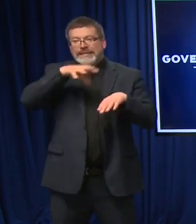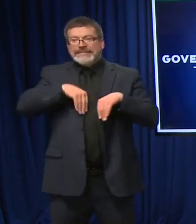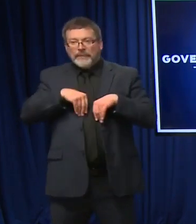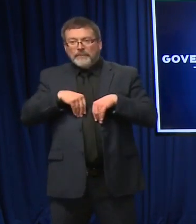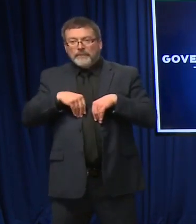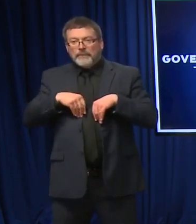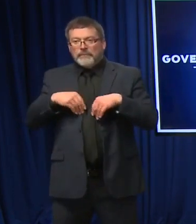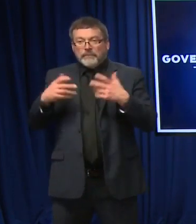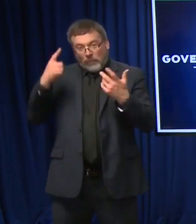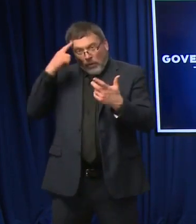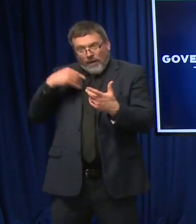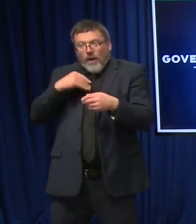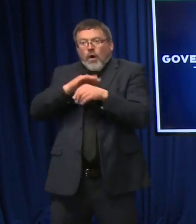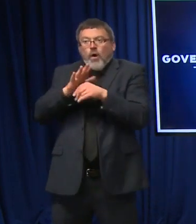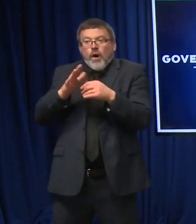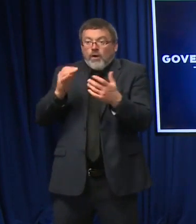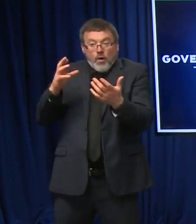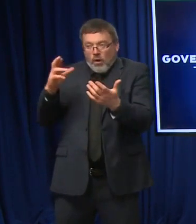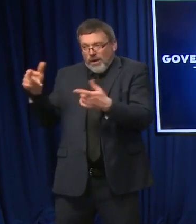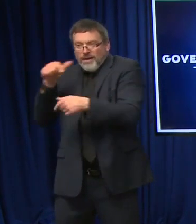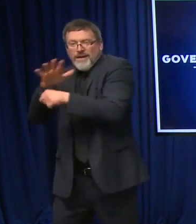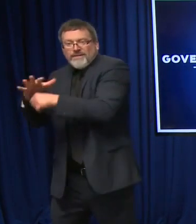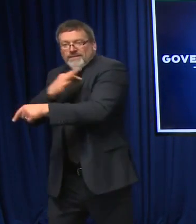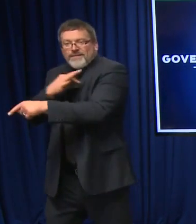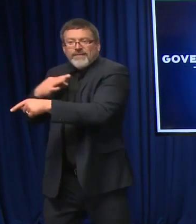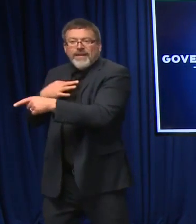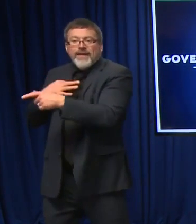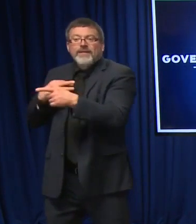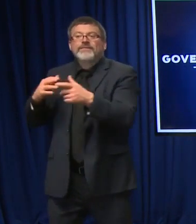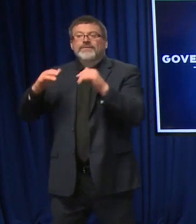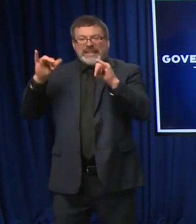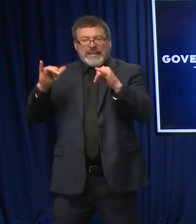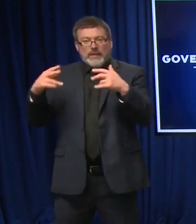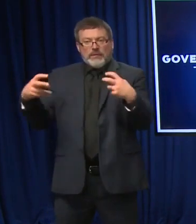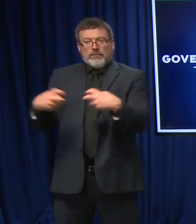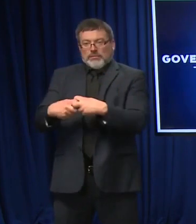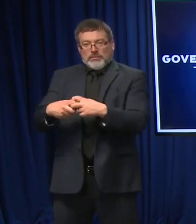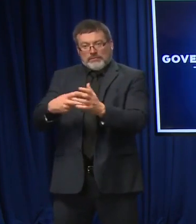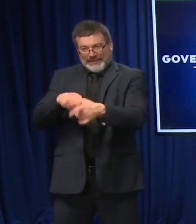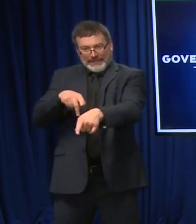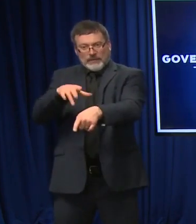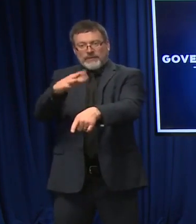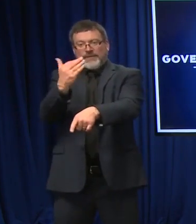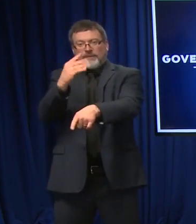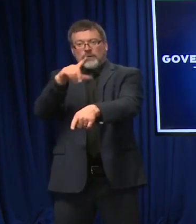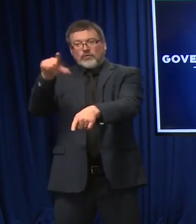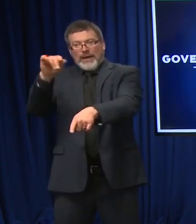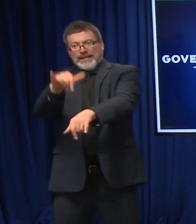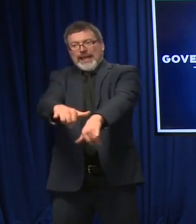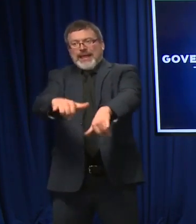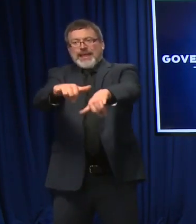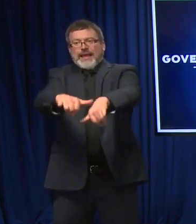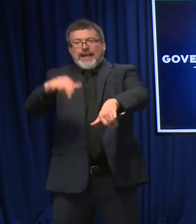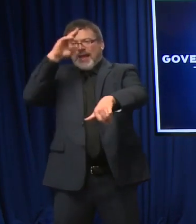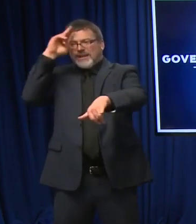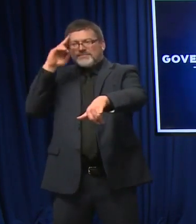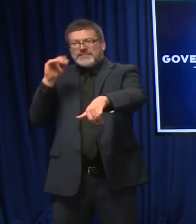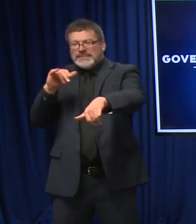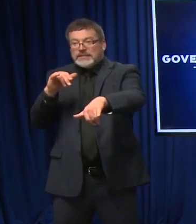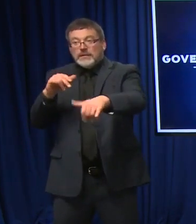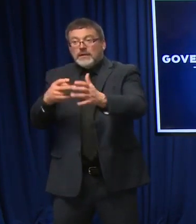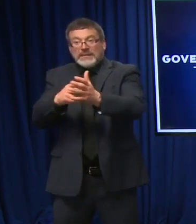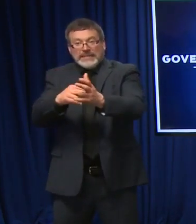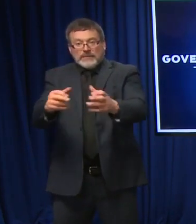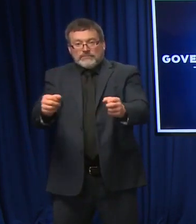they don't have the staffing to increase capacity. So they get backed up into the hospital and then you add on the COVID numbers coming in. So we have to open